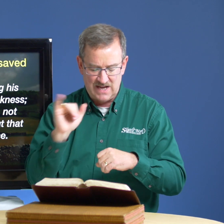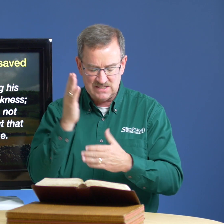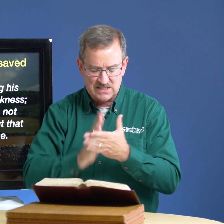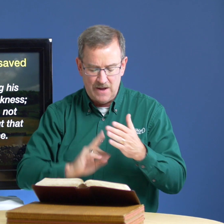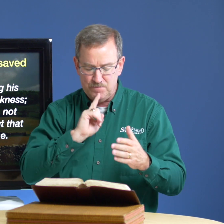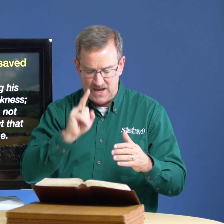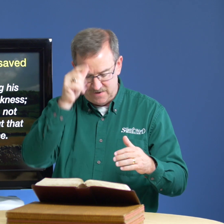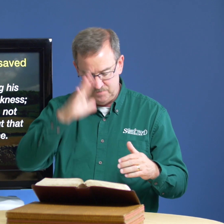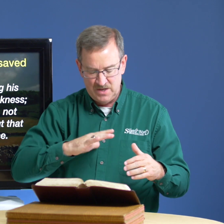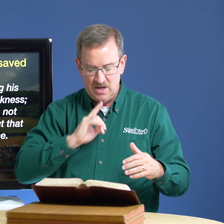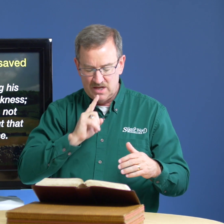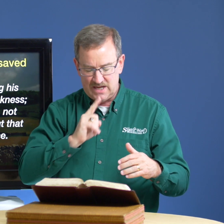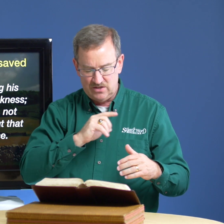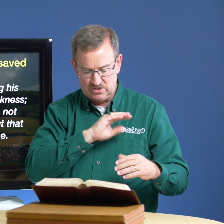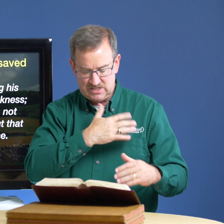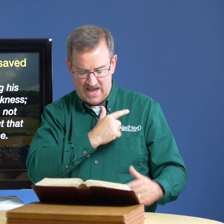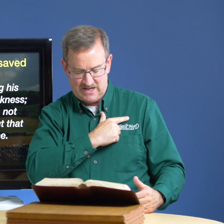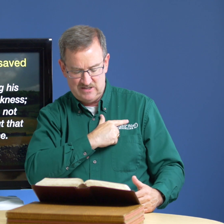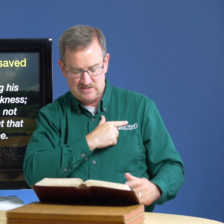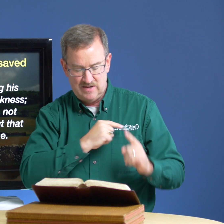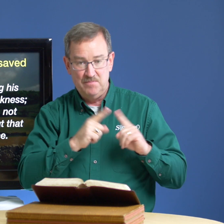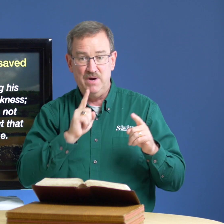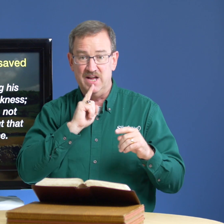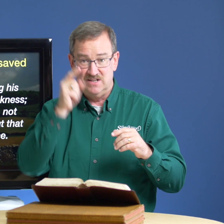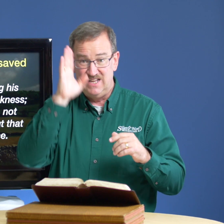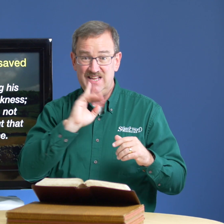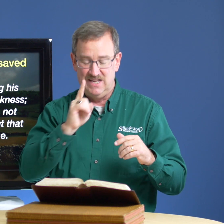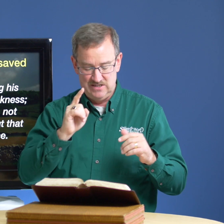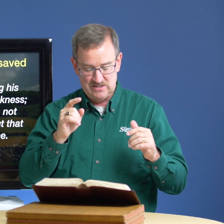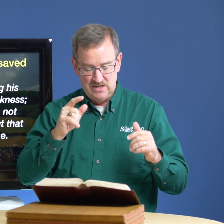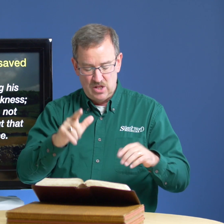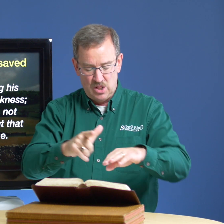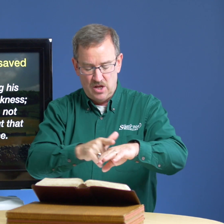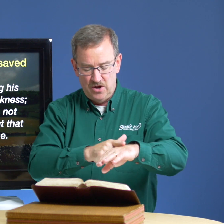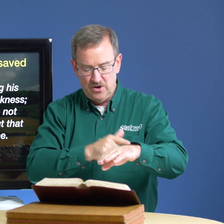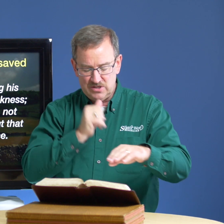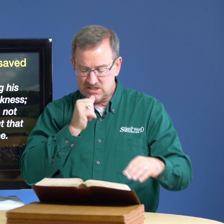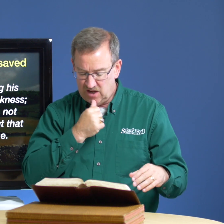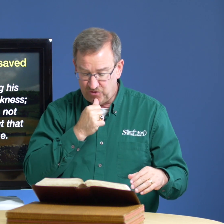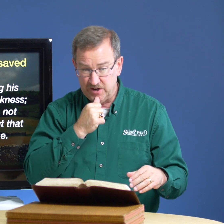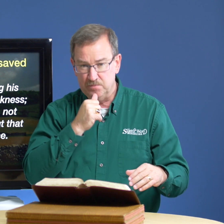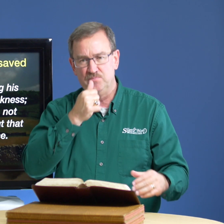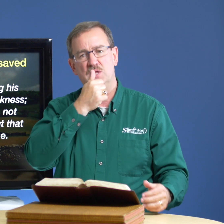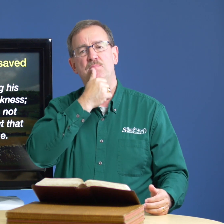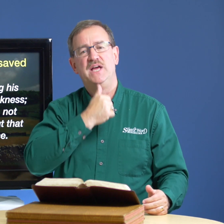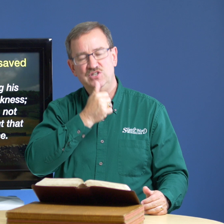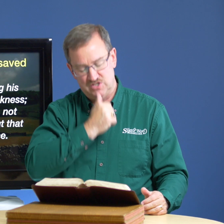as some men count slackness but he is long suffering patient